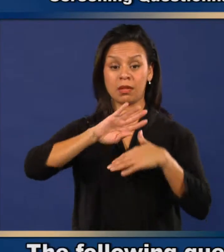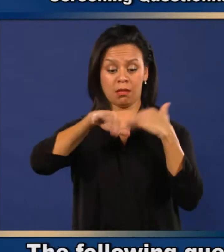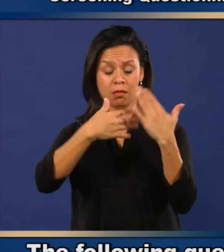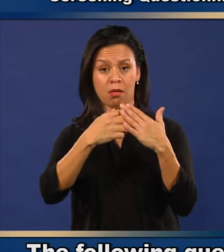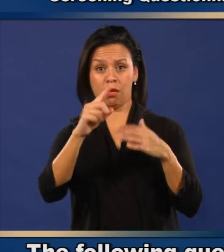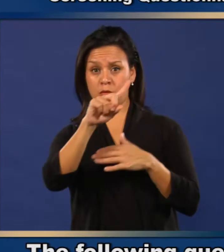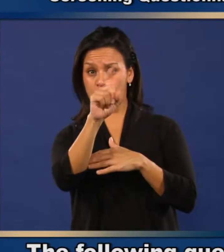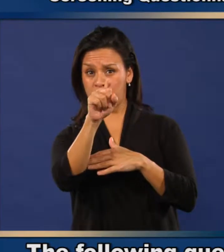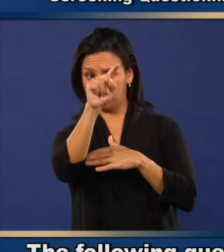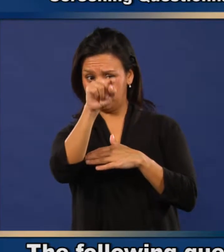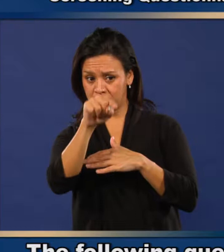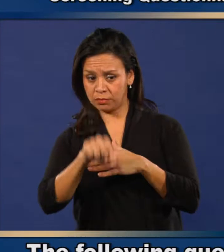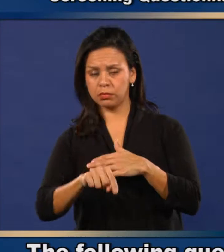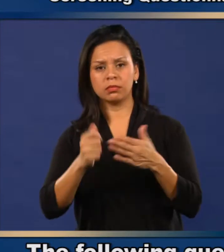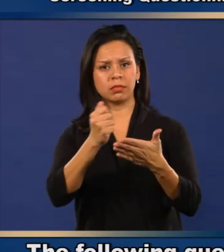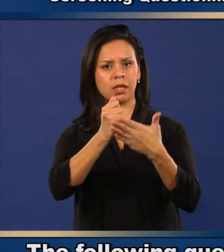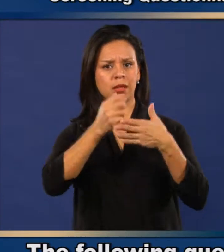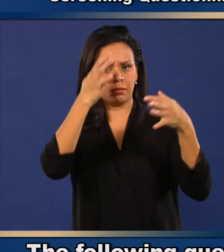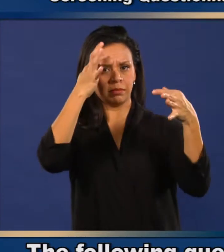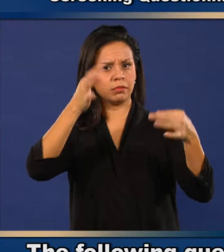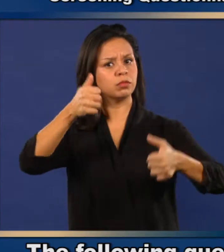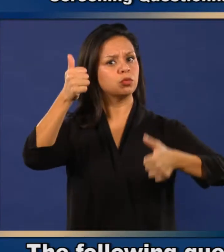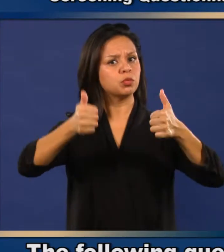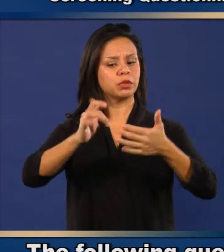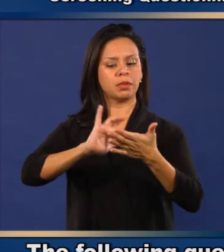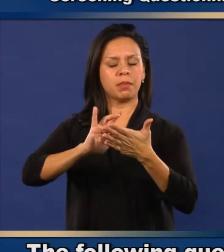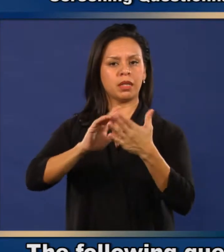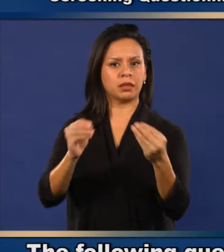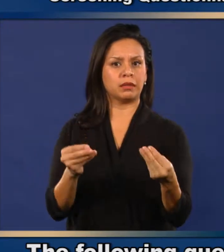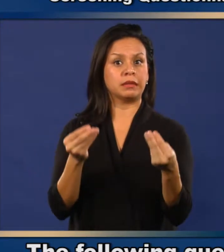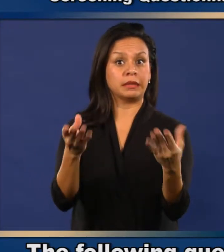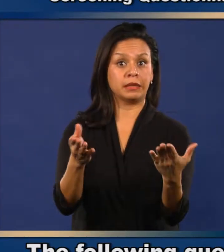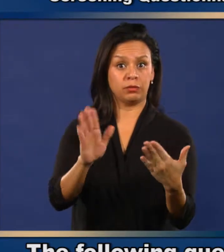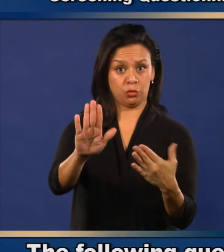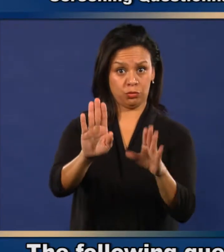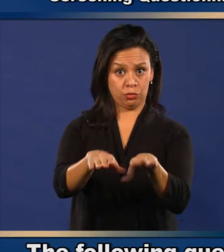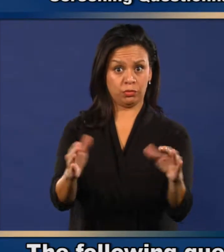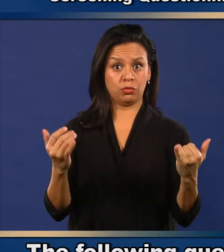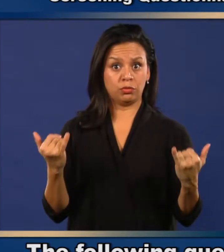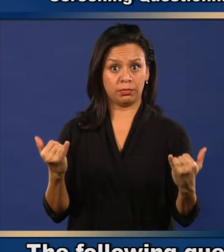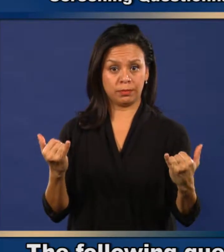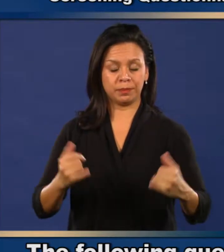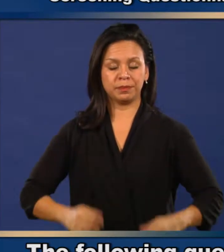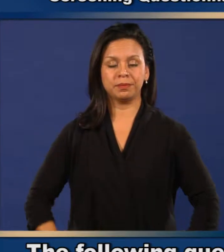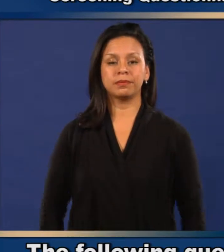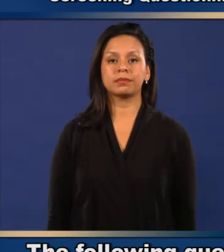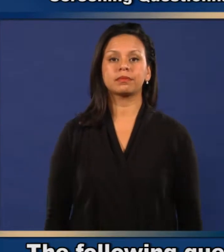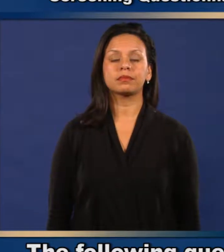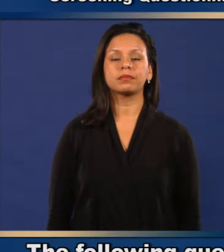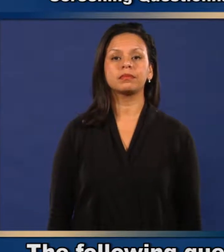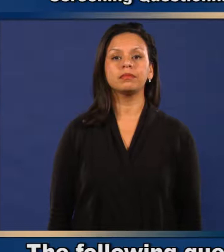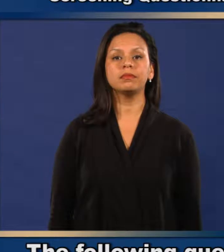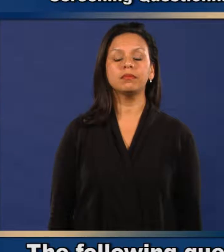The following questions will help us determine which vaccines your child may be given today.